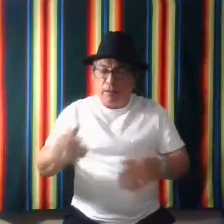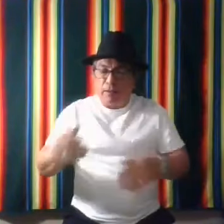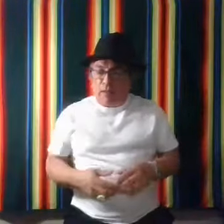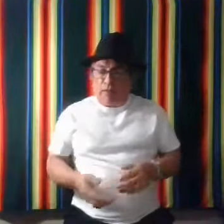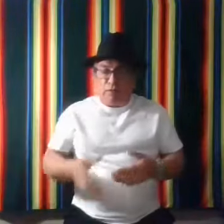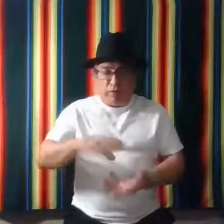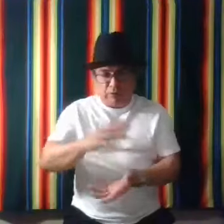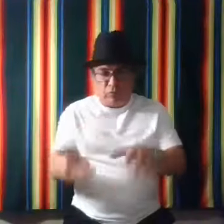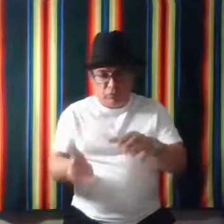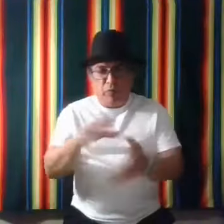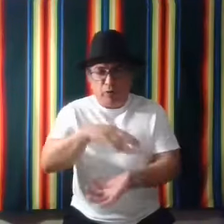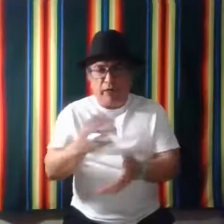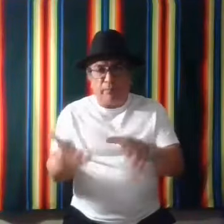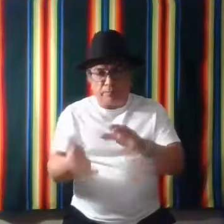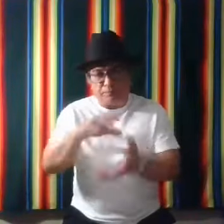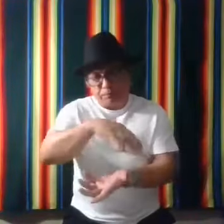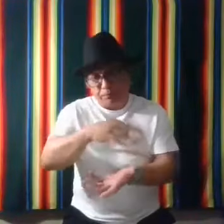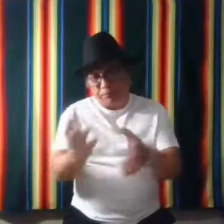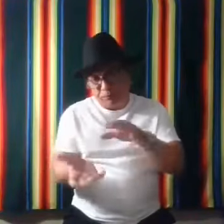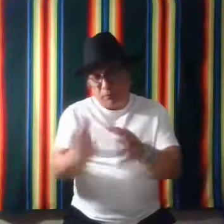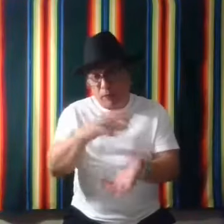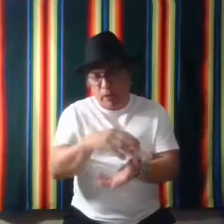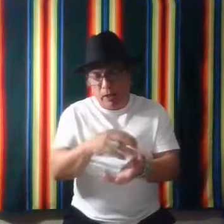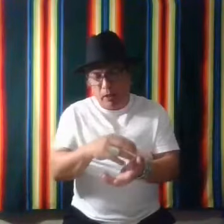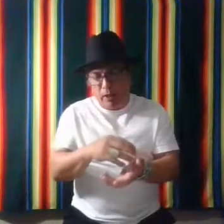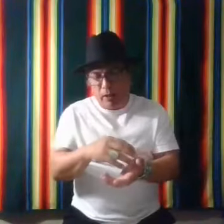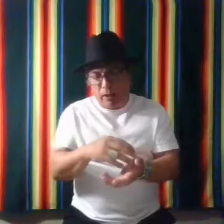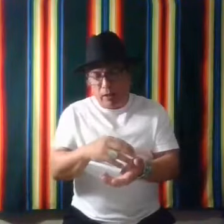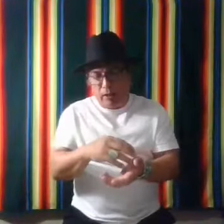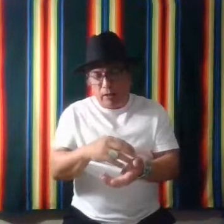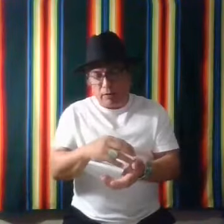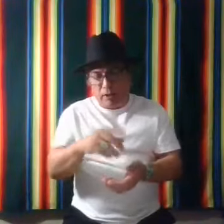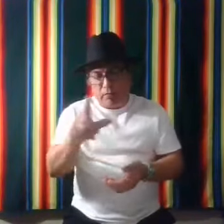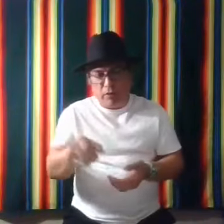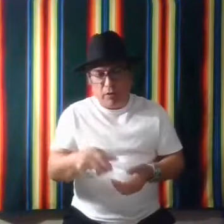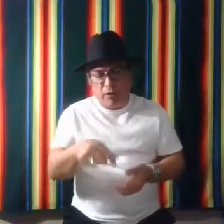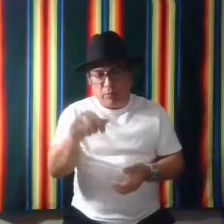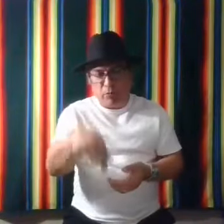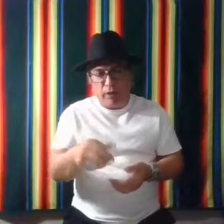Uh, so that's for bread. Uh, sign for good. It's bread.